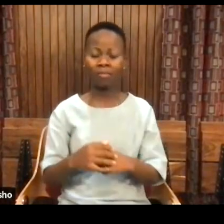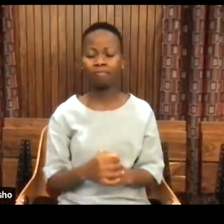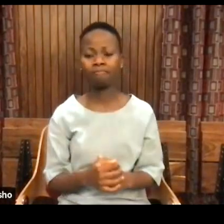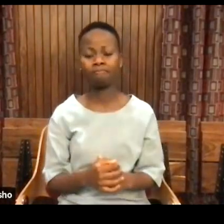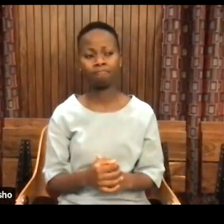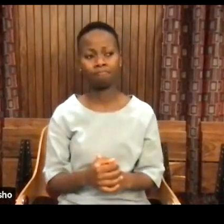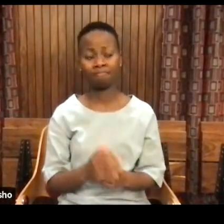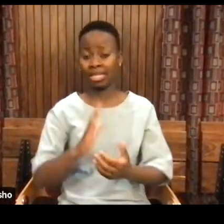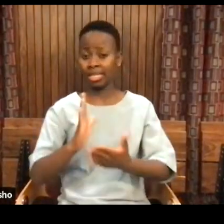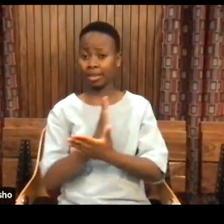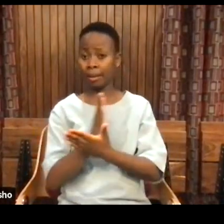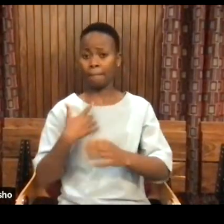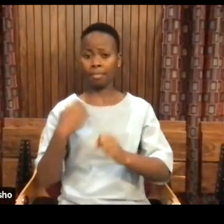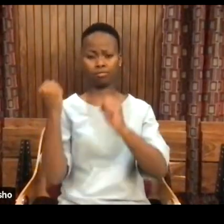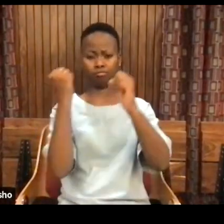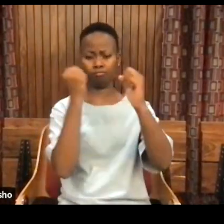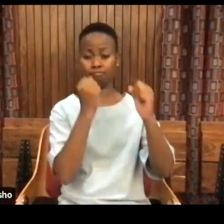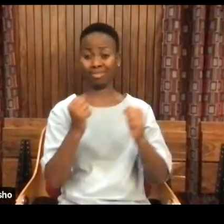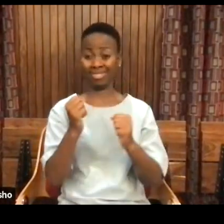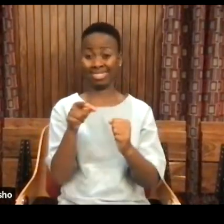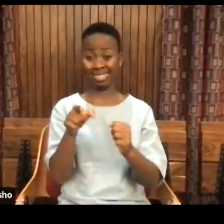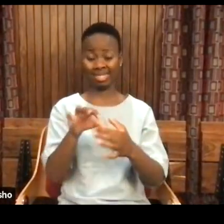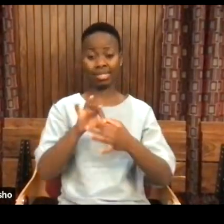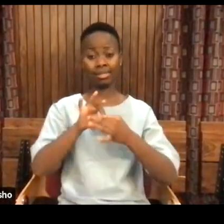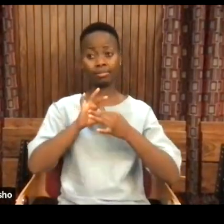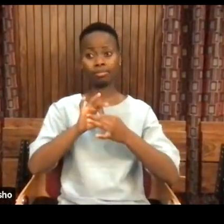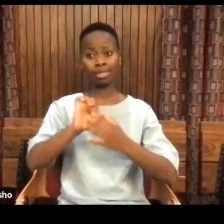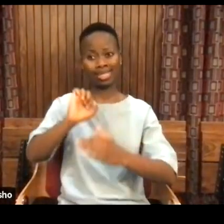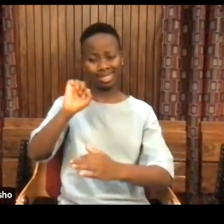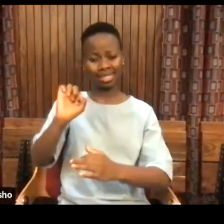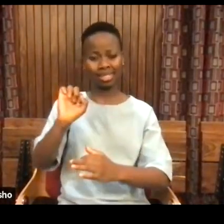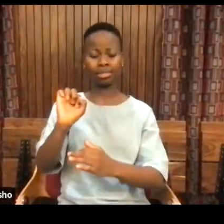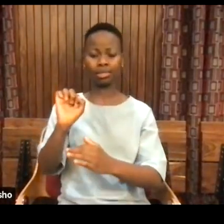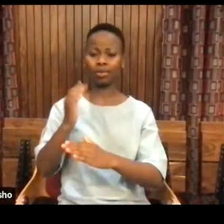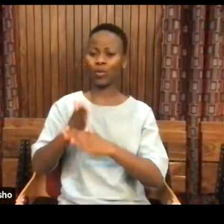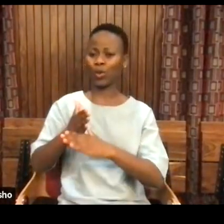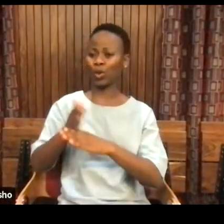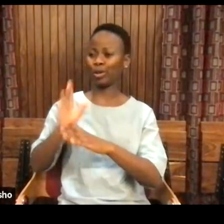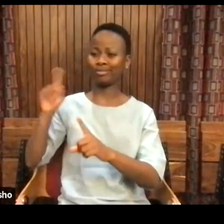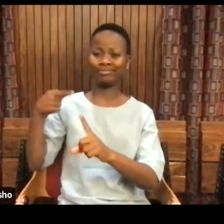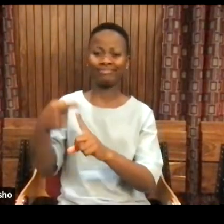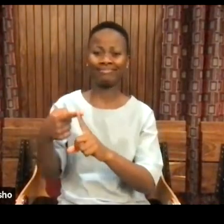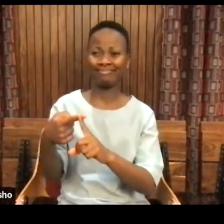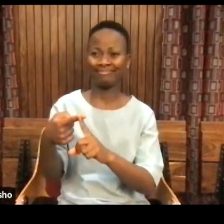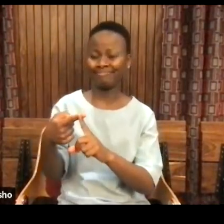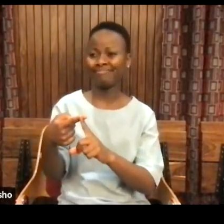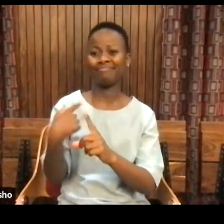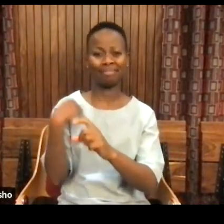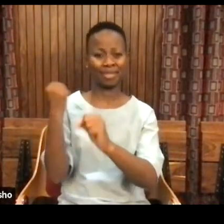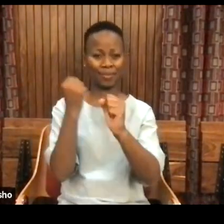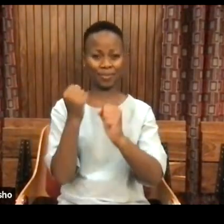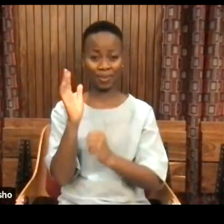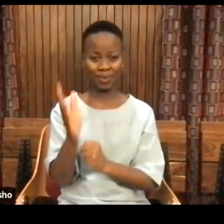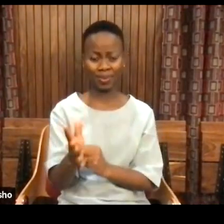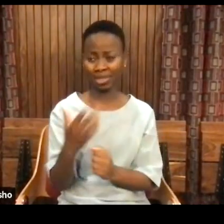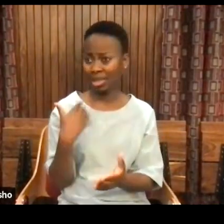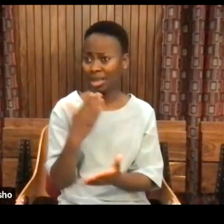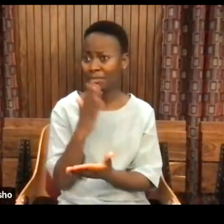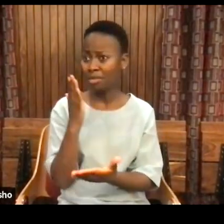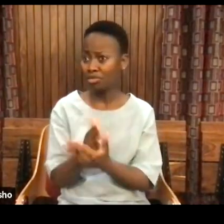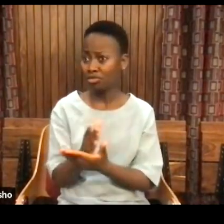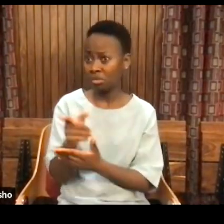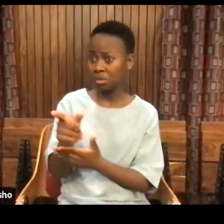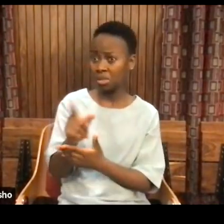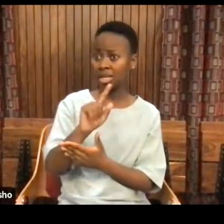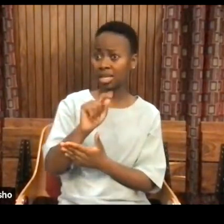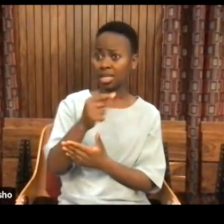Some of what I'm going to be talking about is connected to his ongoing effort. And I'm not sure, do you say he or they